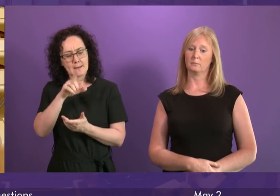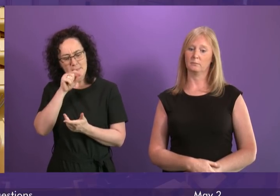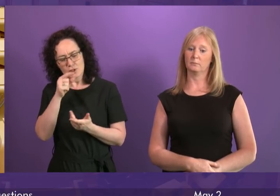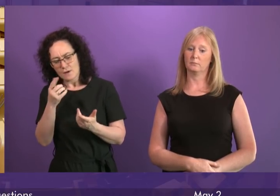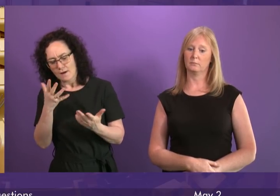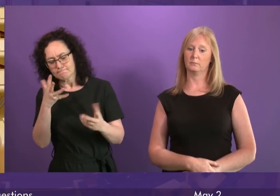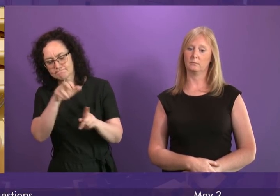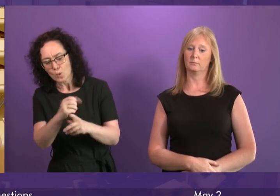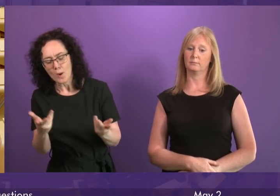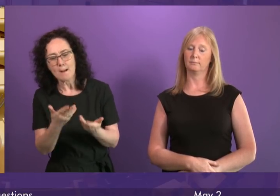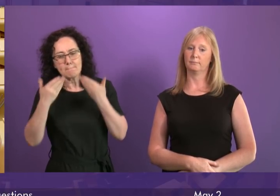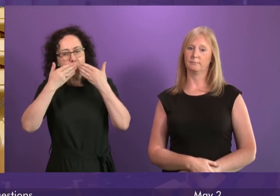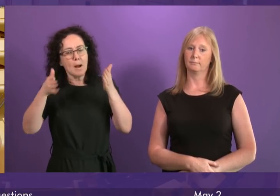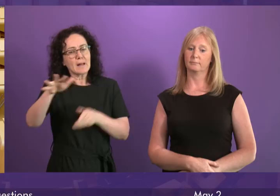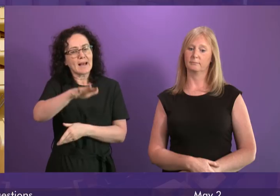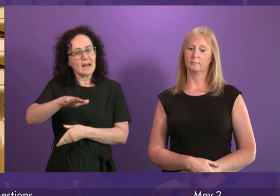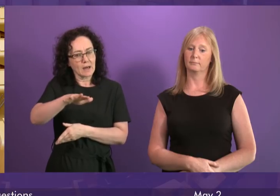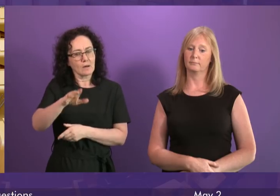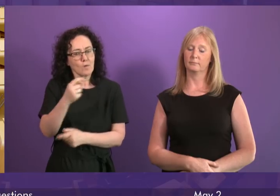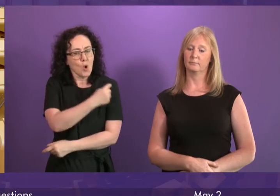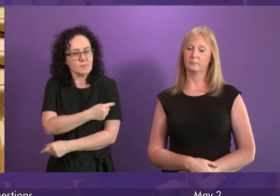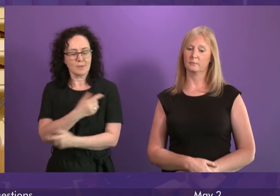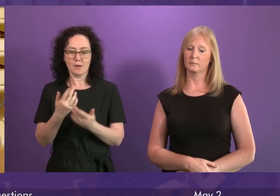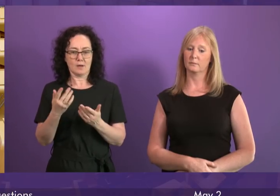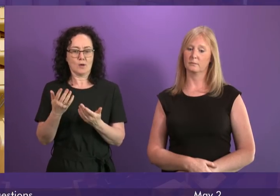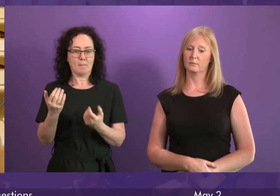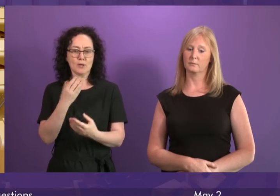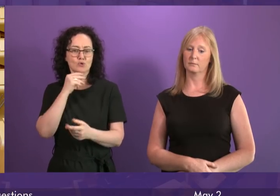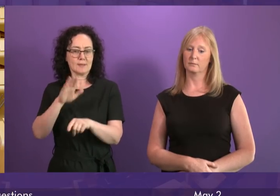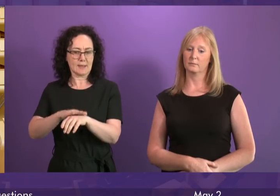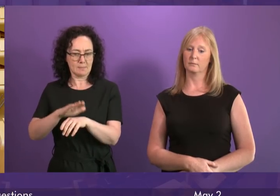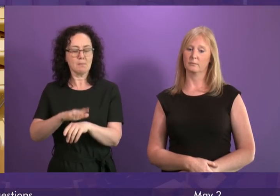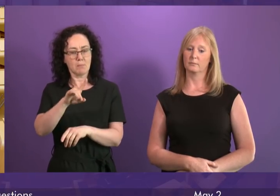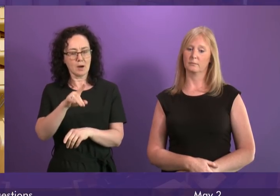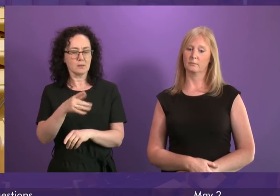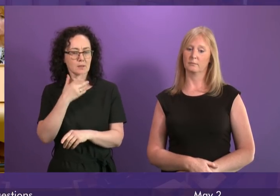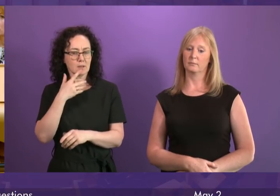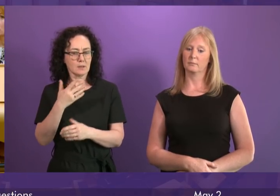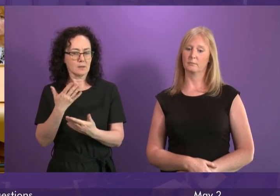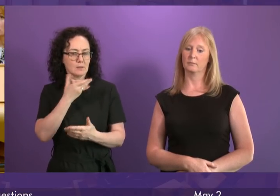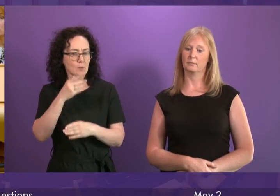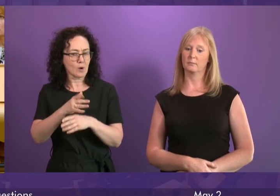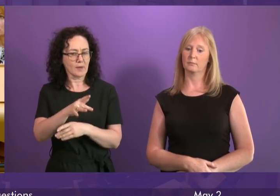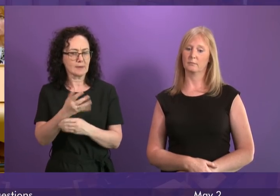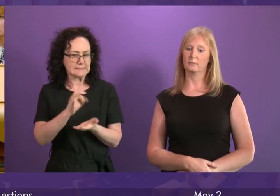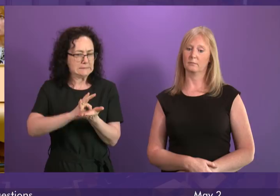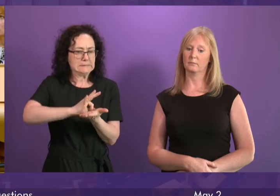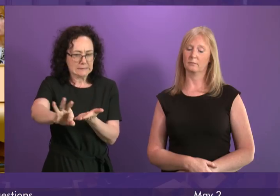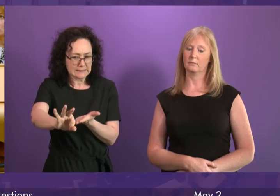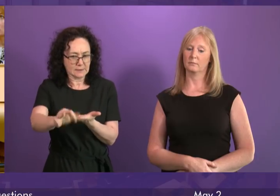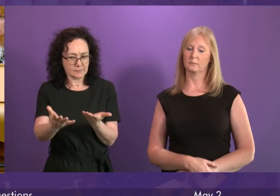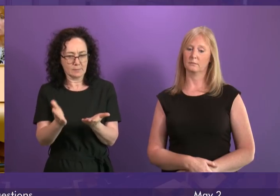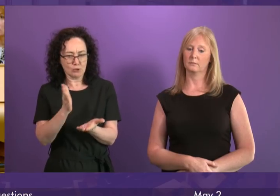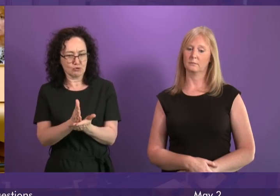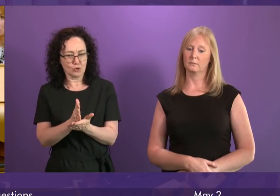hospital that was not in use at the time. However, the facilities team removed them immediately after the incident was reported and the room was then thoroughly cleaned